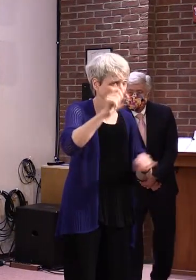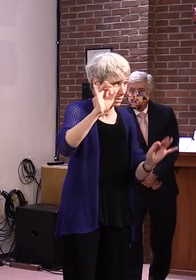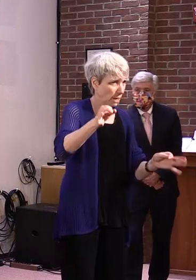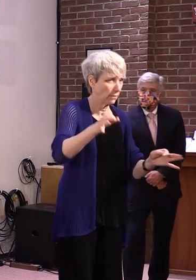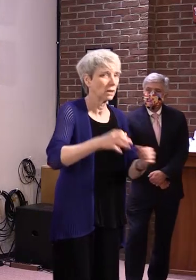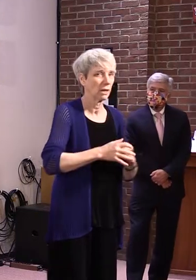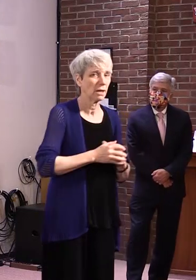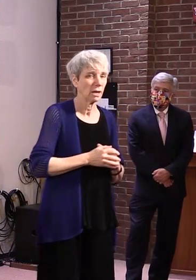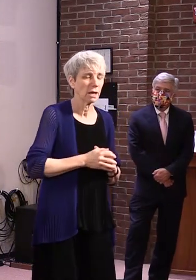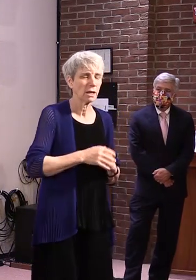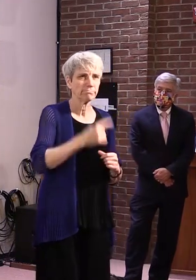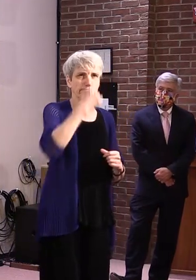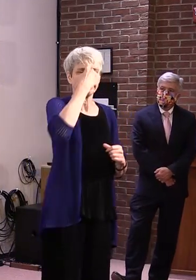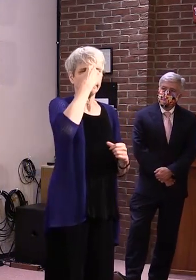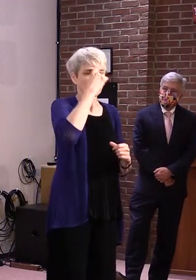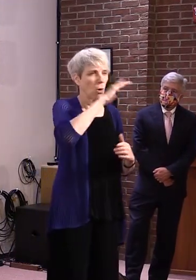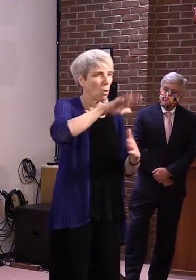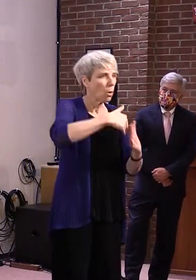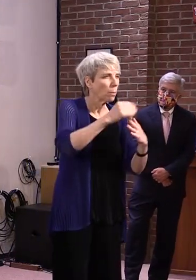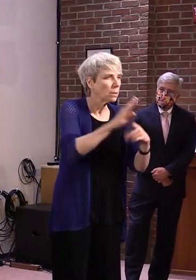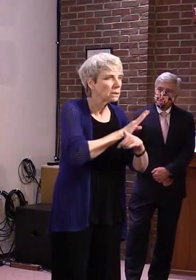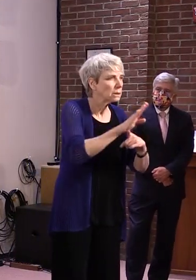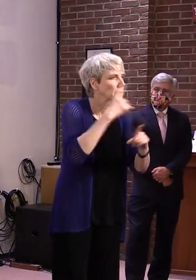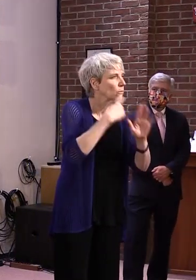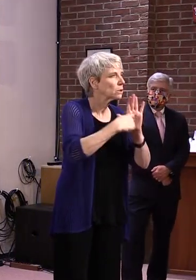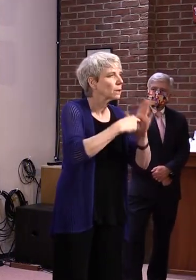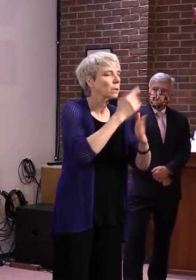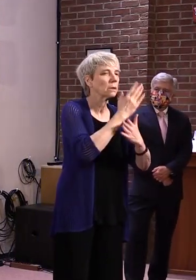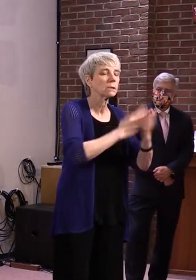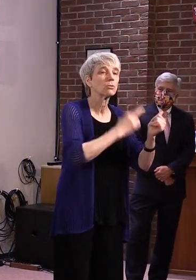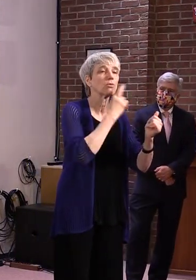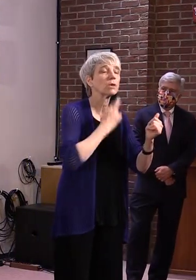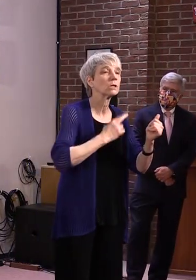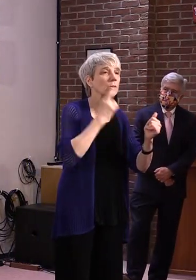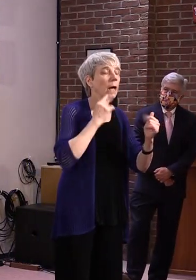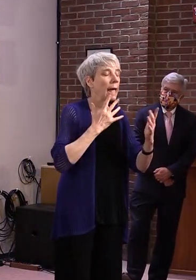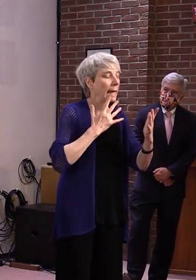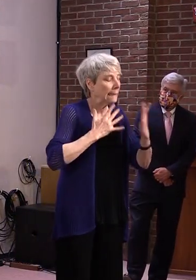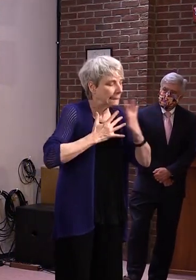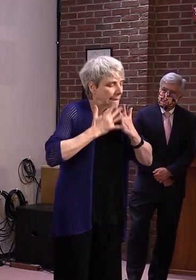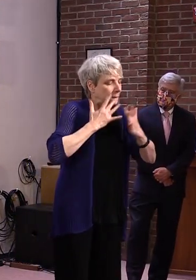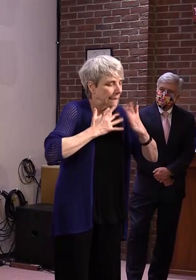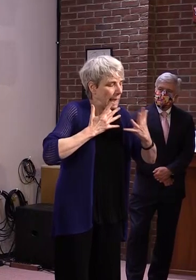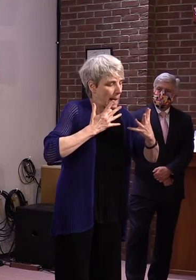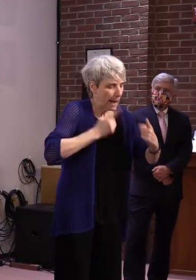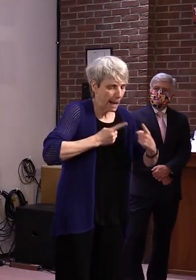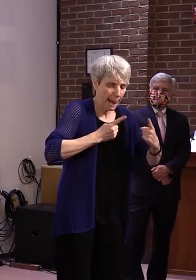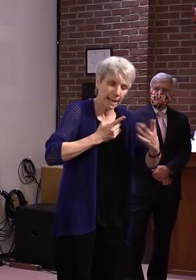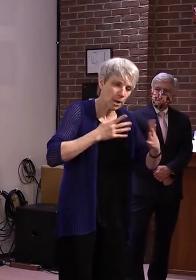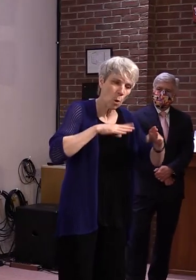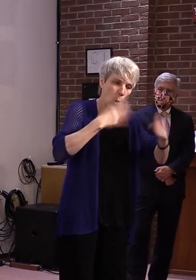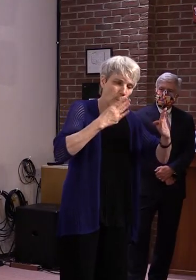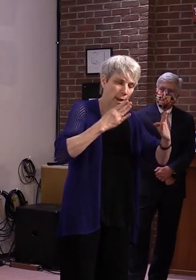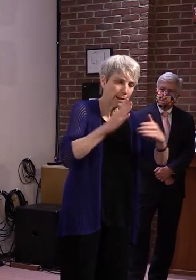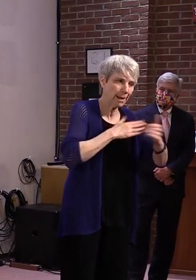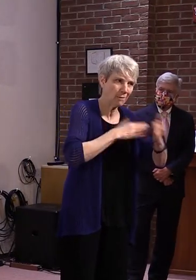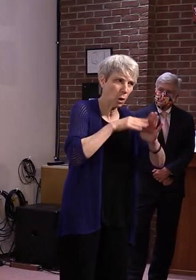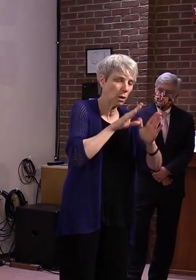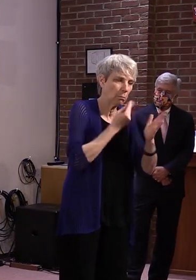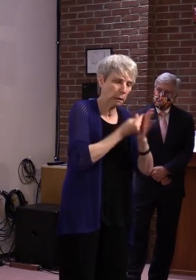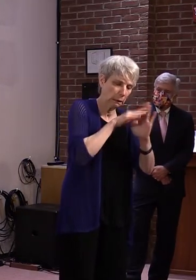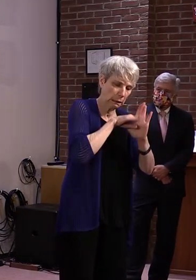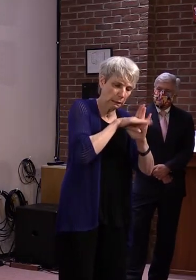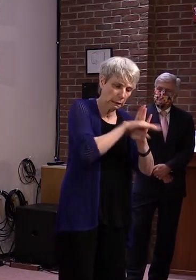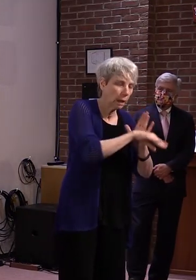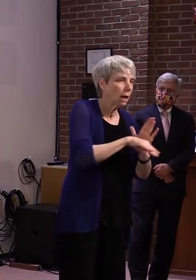the businesses, some of the restaurants who had decided to do whatever they could to stay open curbside